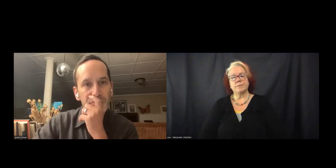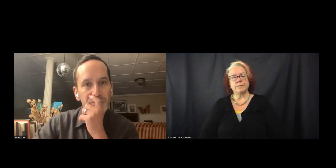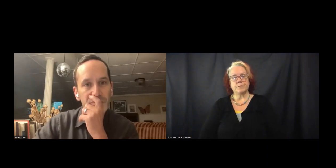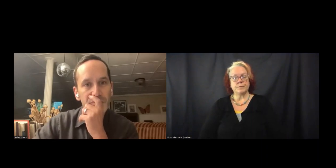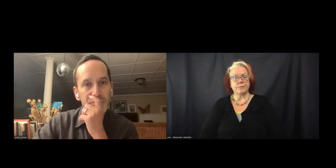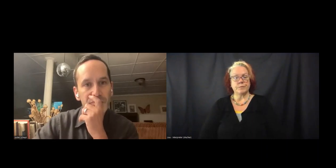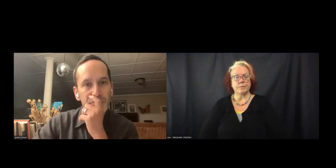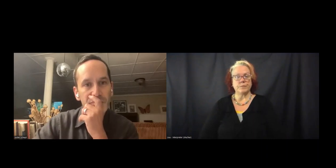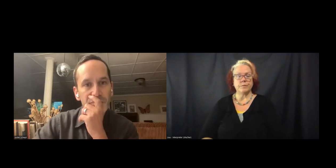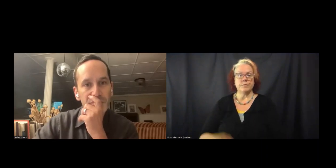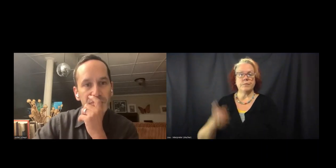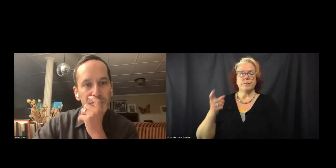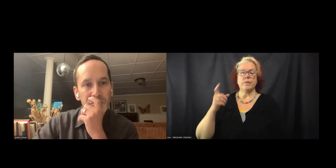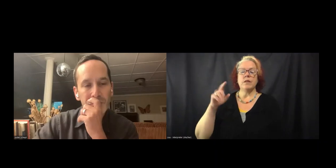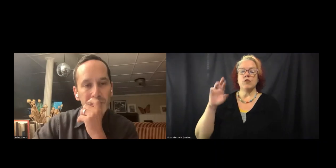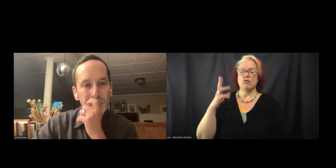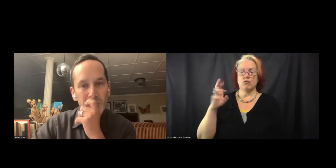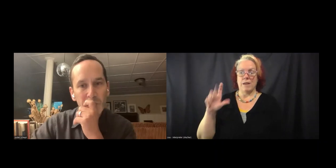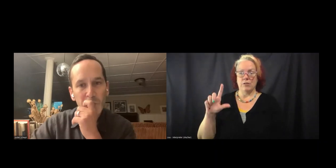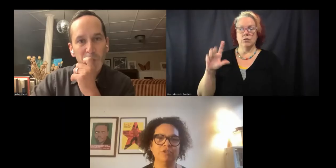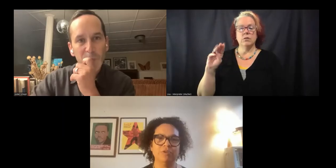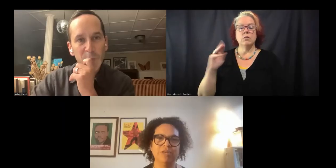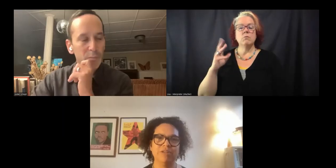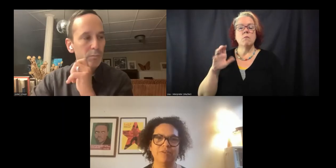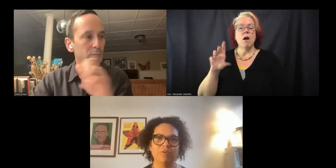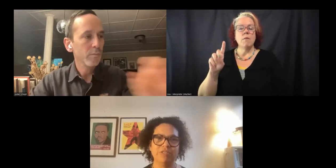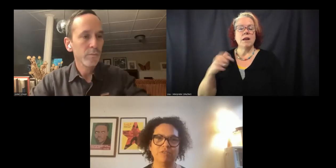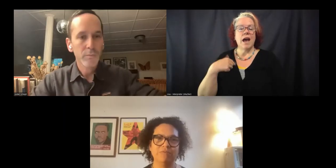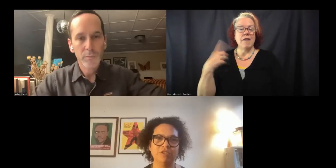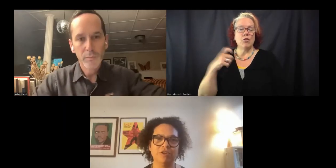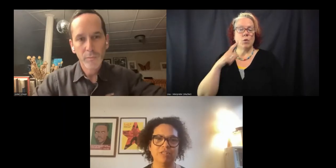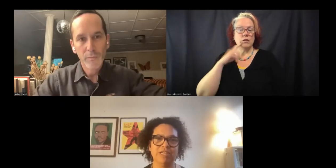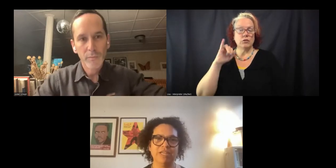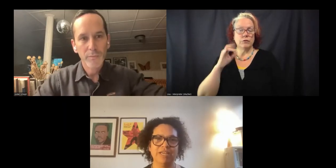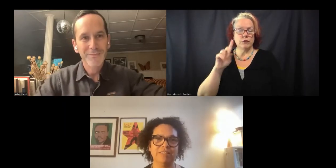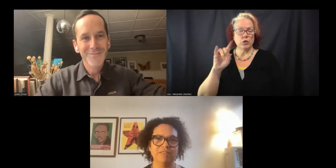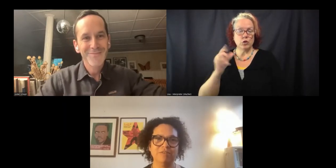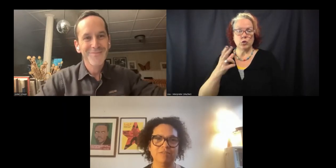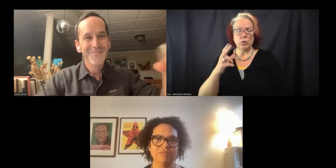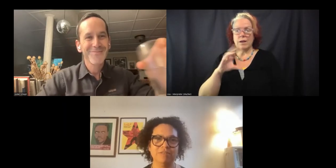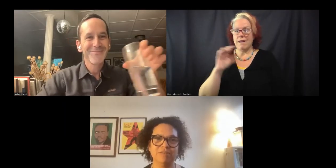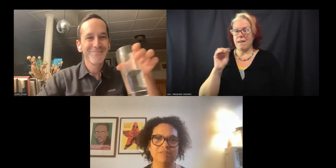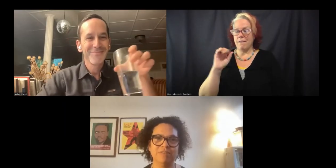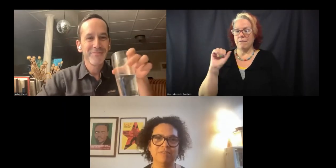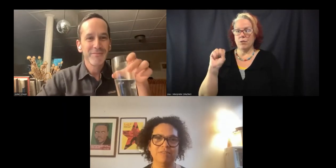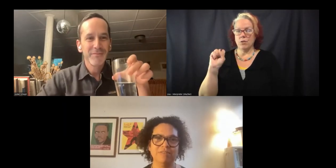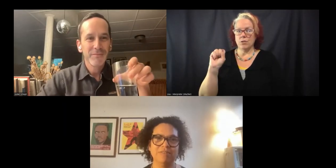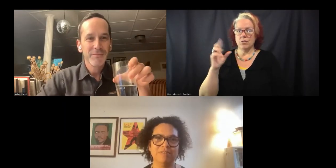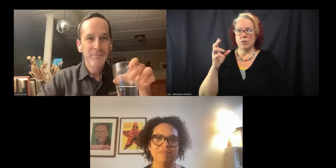Muhammad, I have a question, um, for Judah and I have a question for Charlene. Can I ask those?